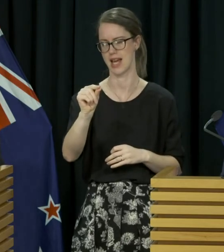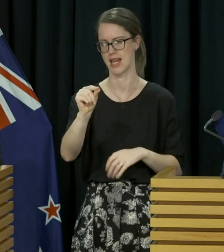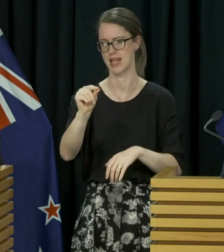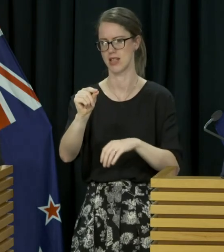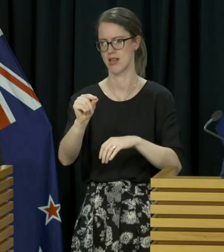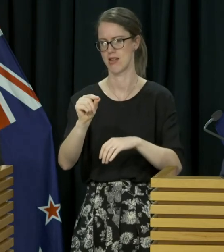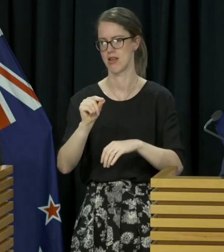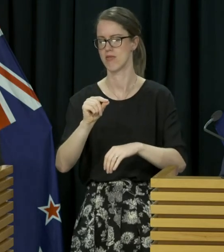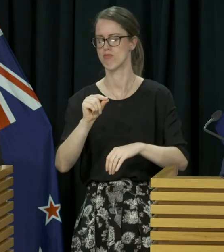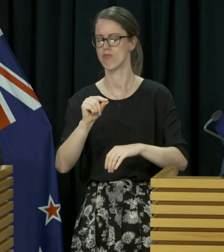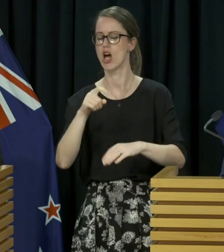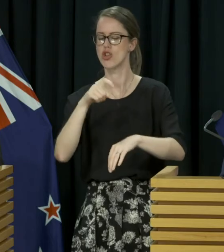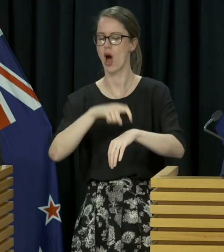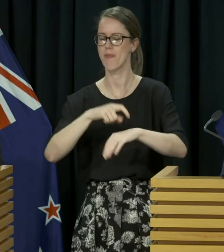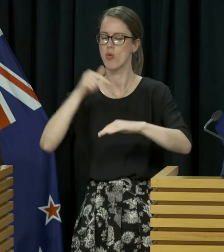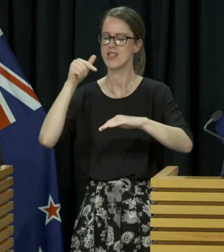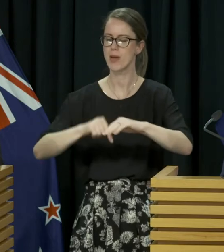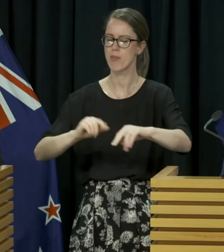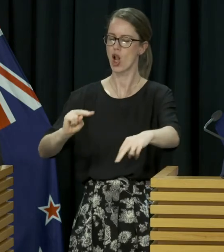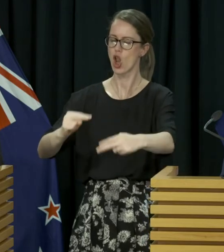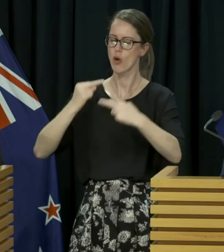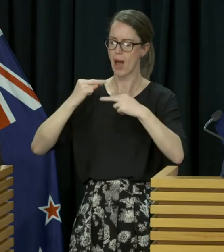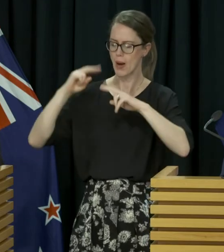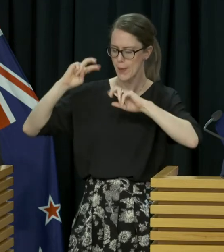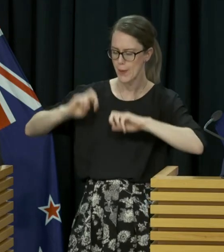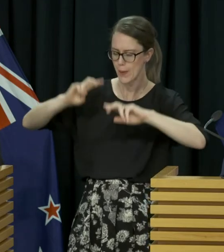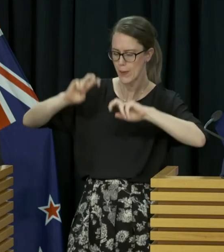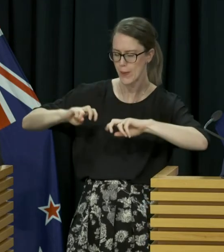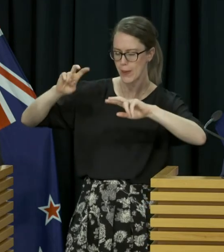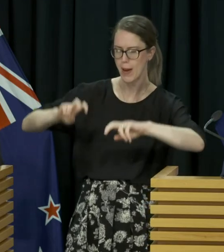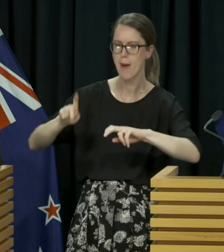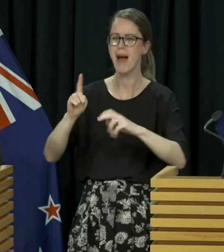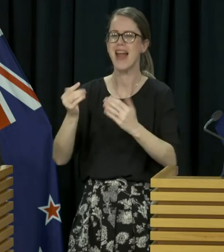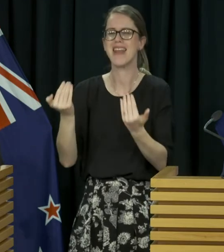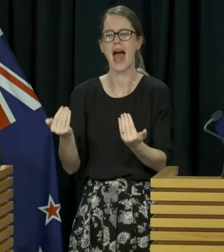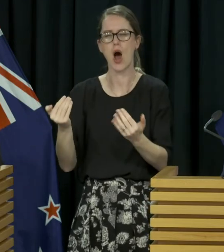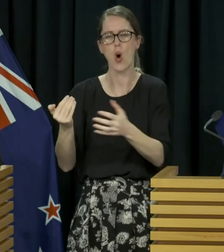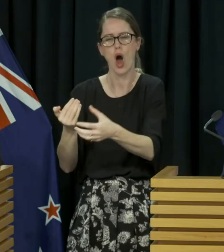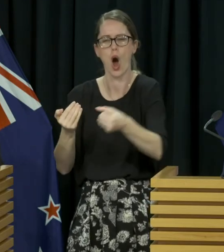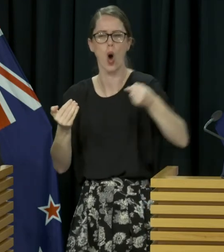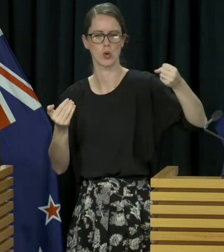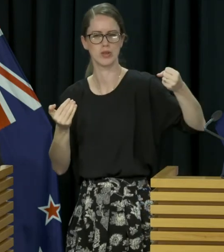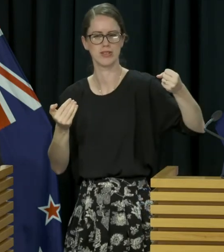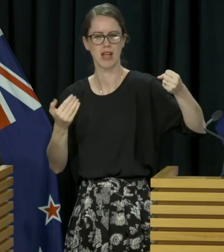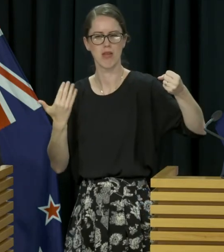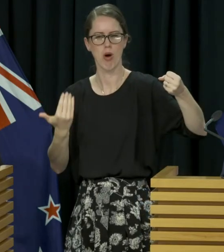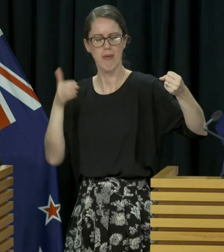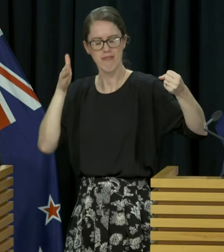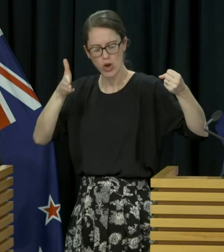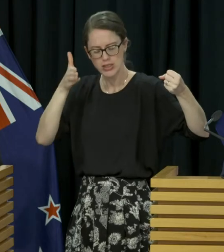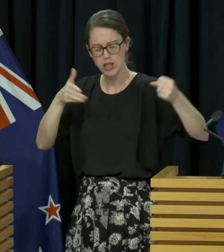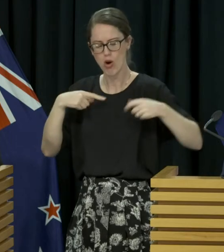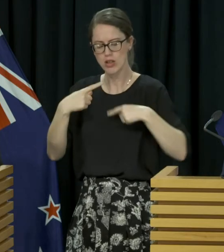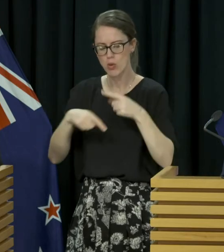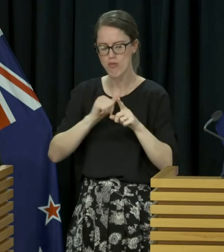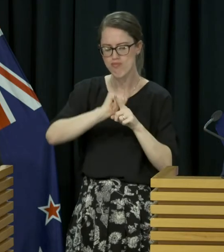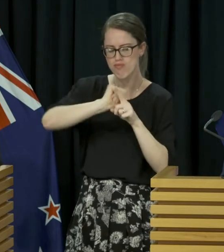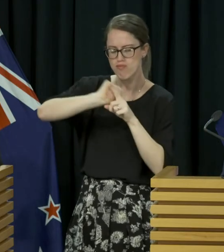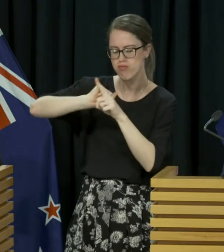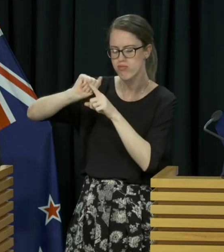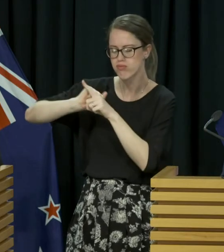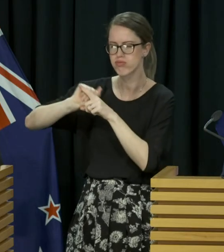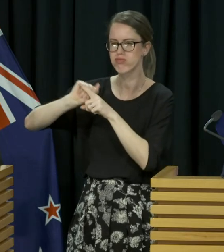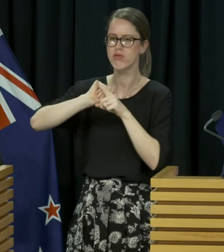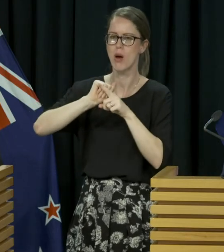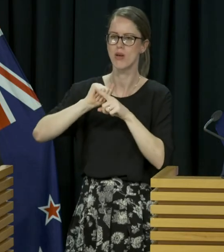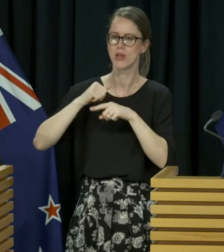time to have a proper thorough inquiry. For now, our focus is on continual improvement, so we're always looking for how we can improve